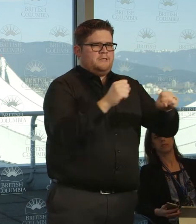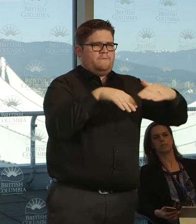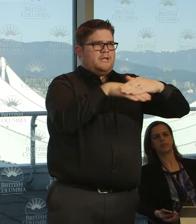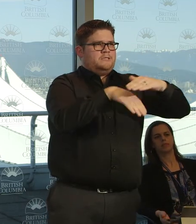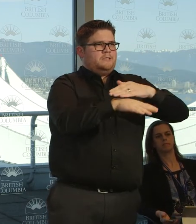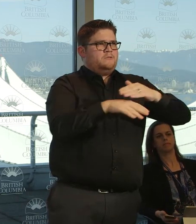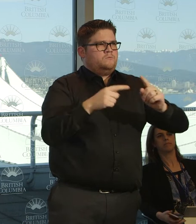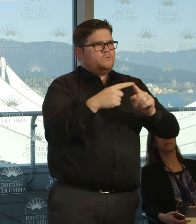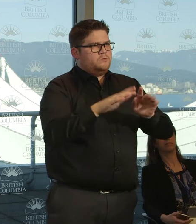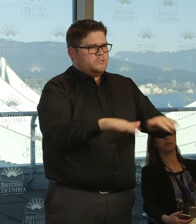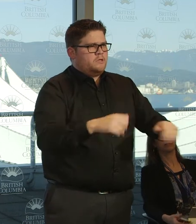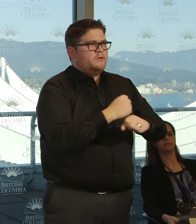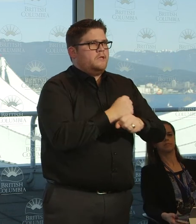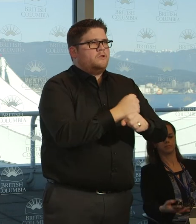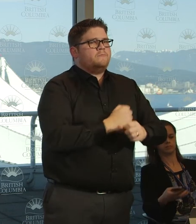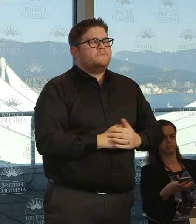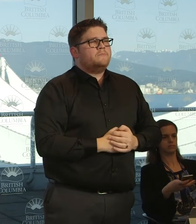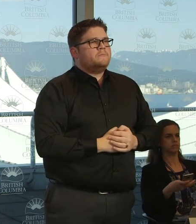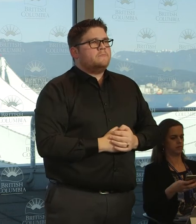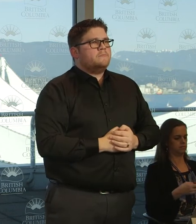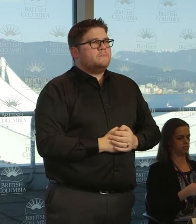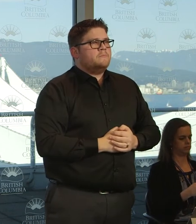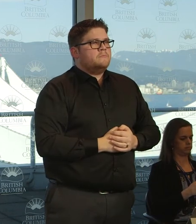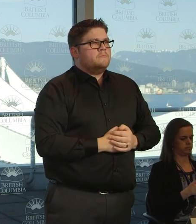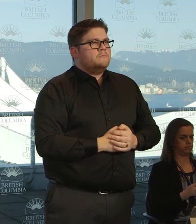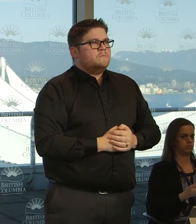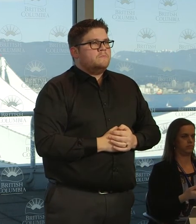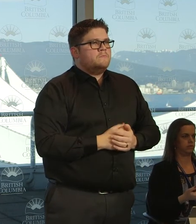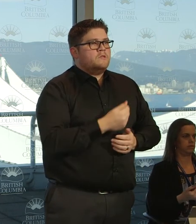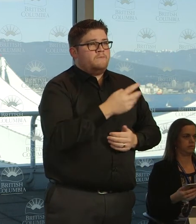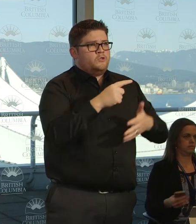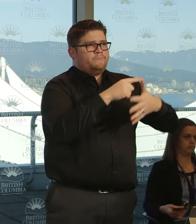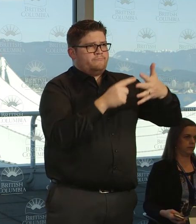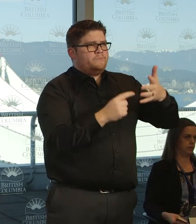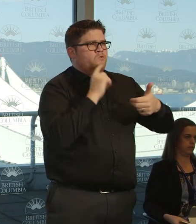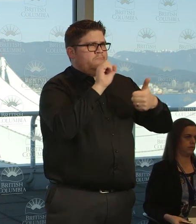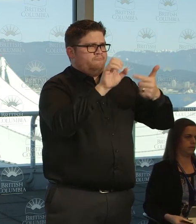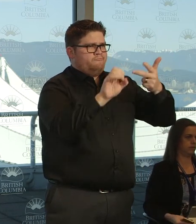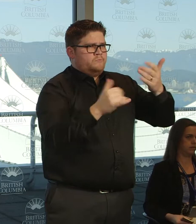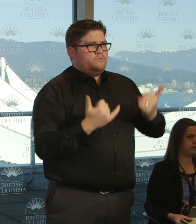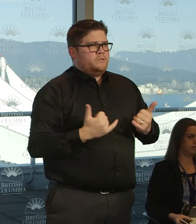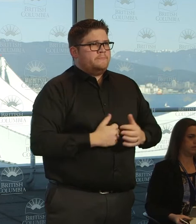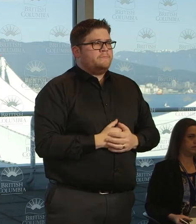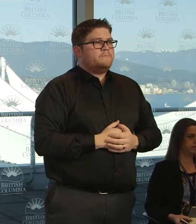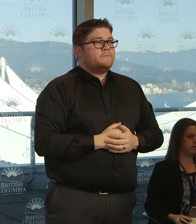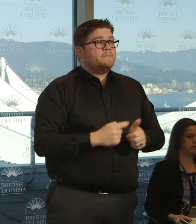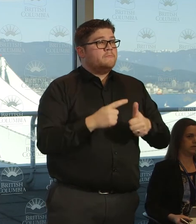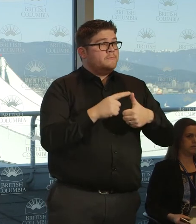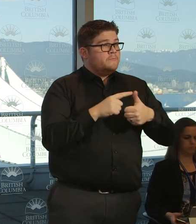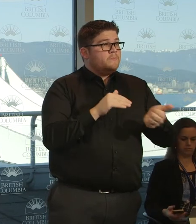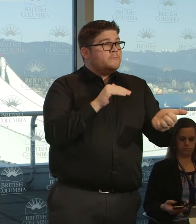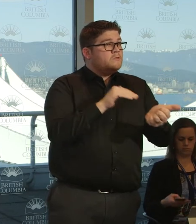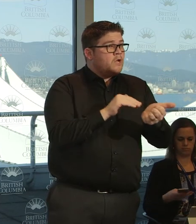difficult time. I do want to mention a few other things. One is around employers and doctor's notes. And we have said